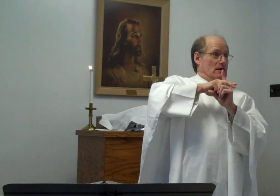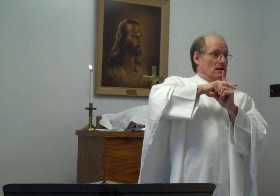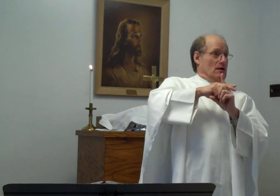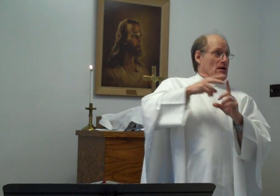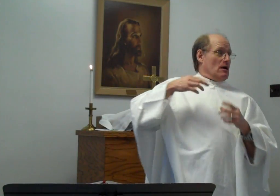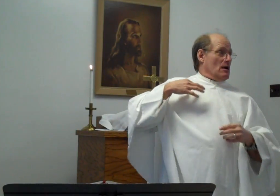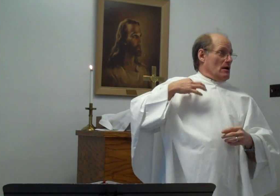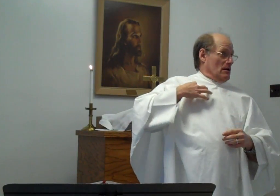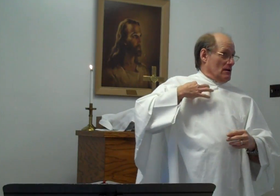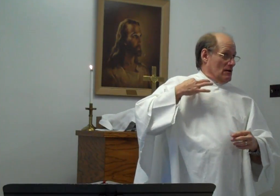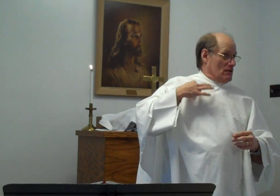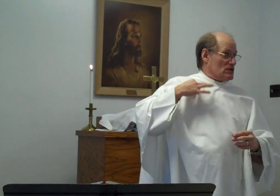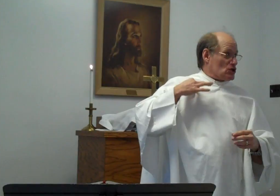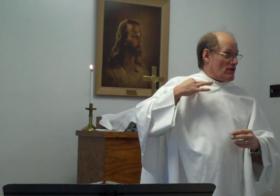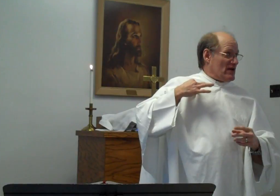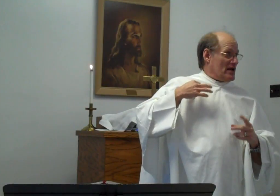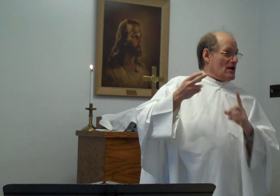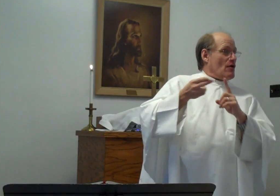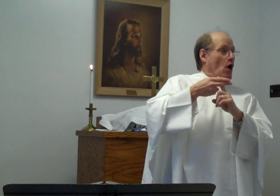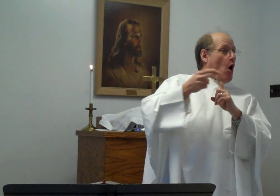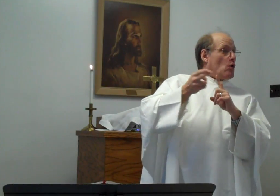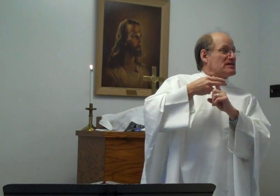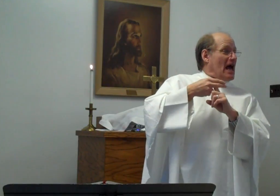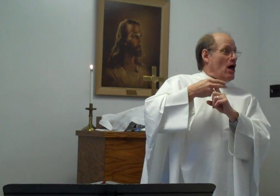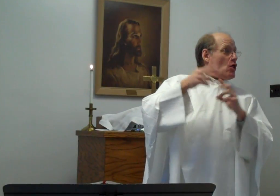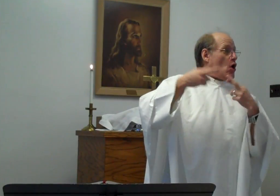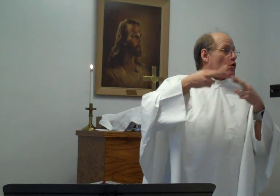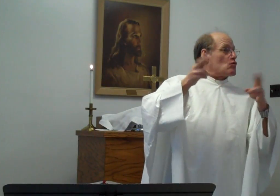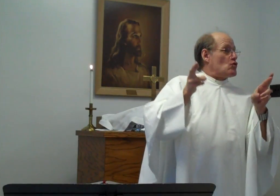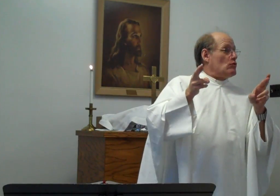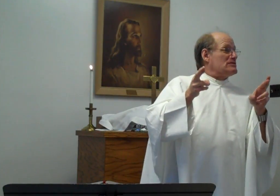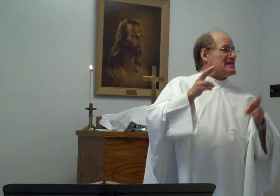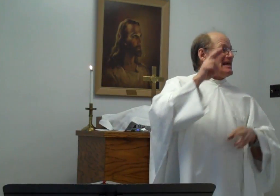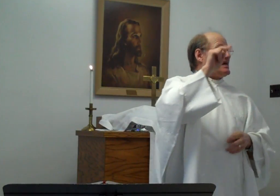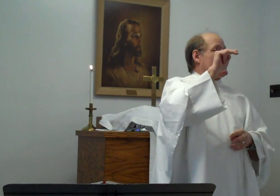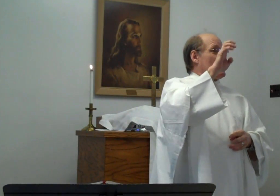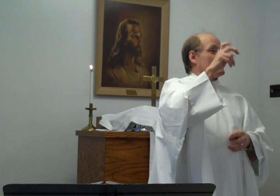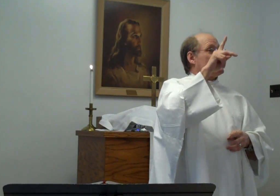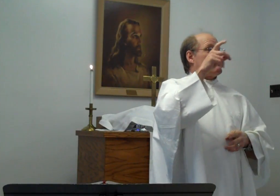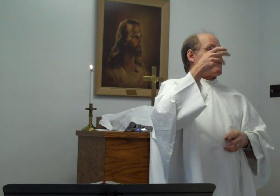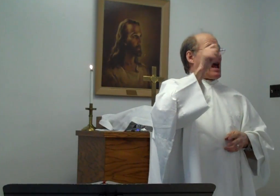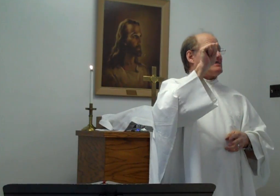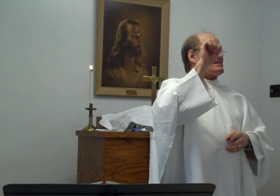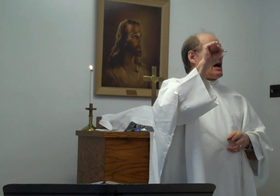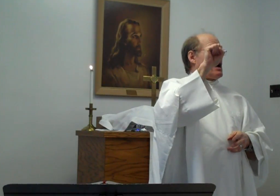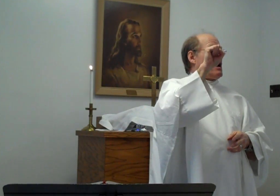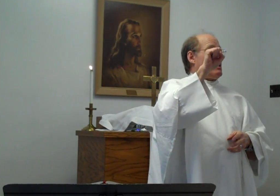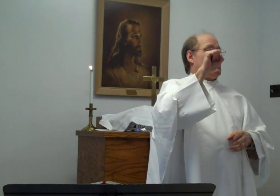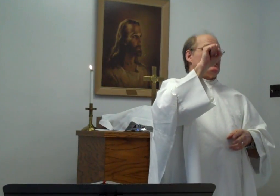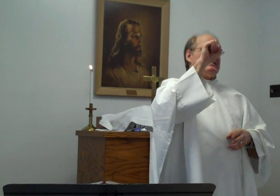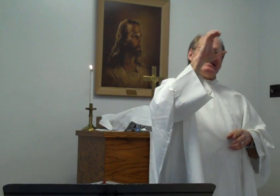the hotel rooms in Nebraska City.